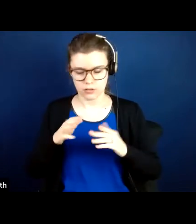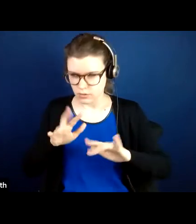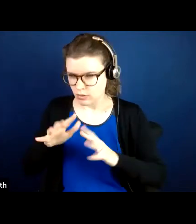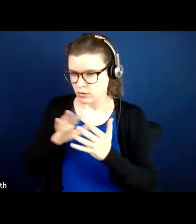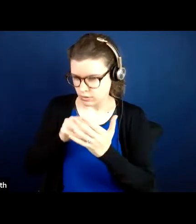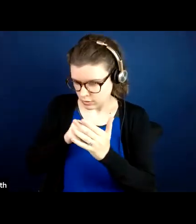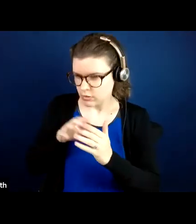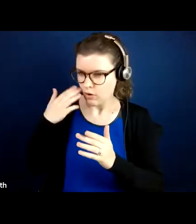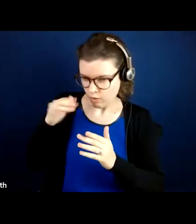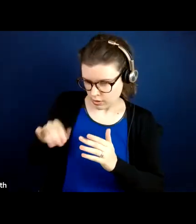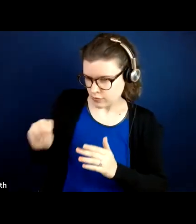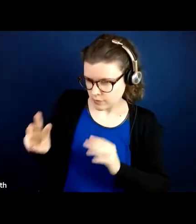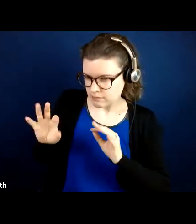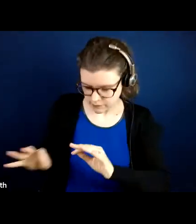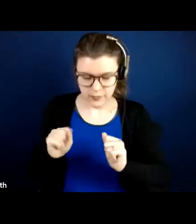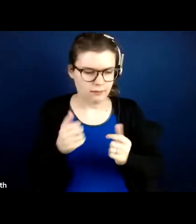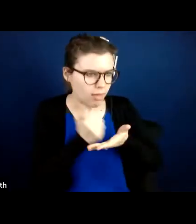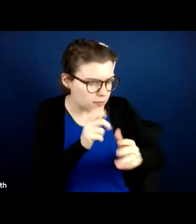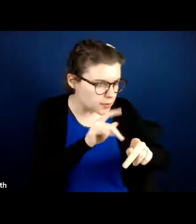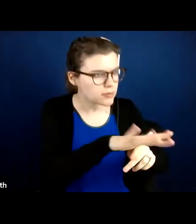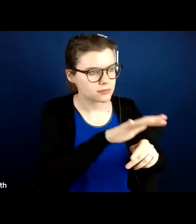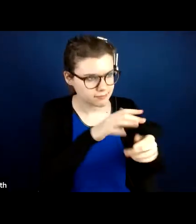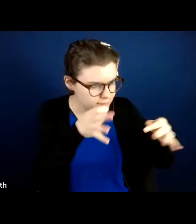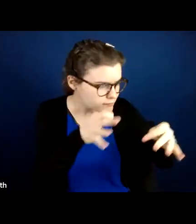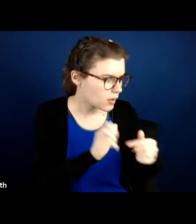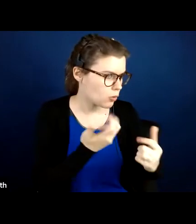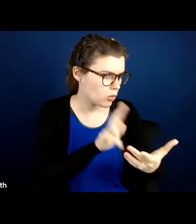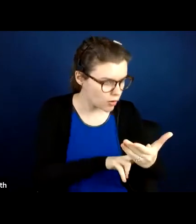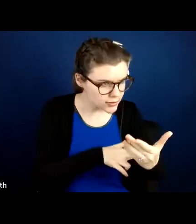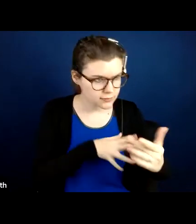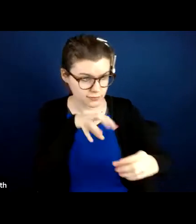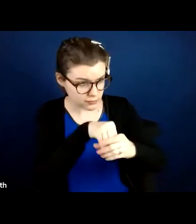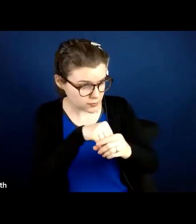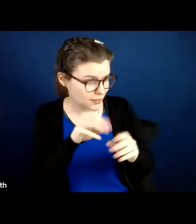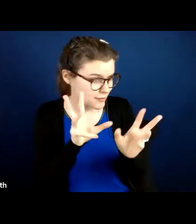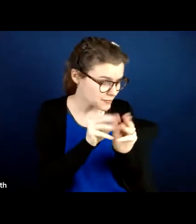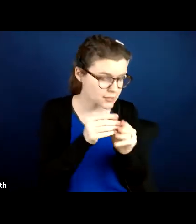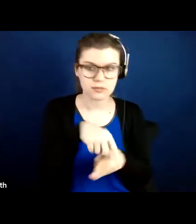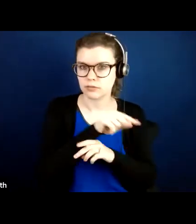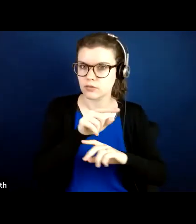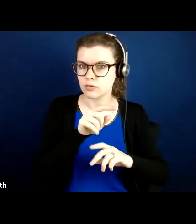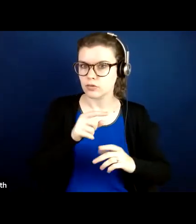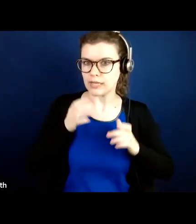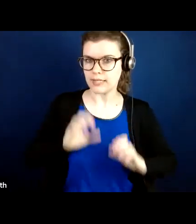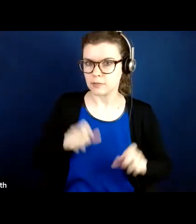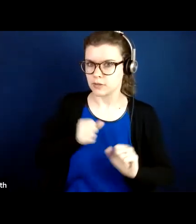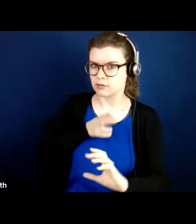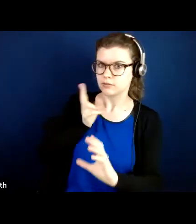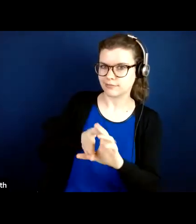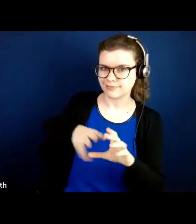of logging into Zoom and joining meetings with Zoom so that their consumers are able to join the workshop.